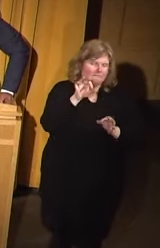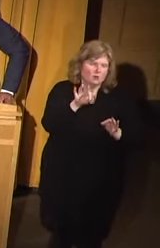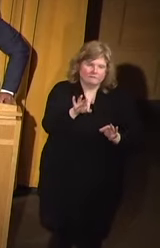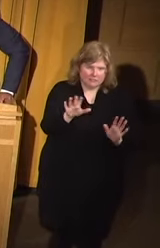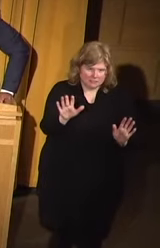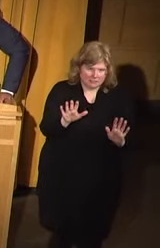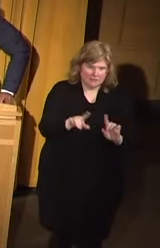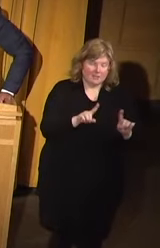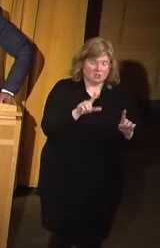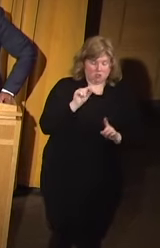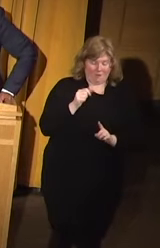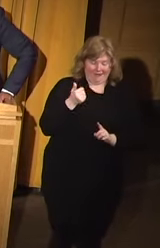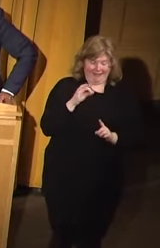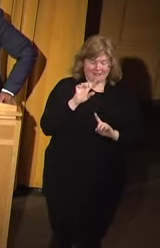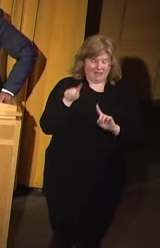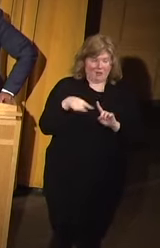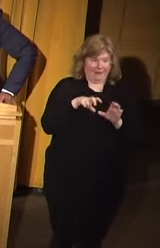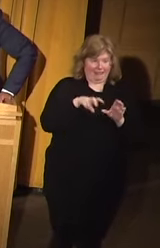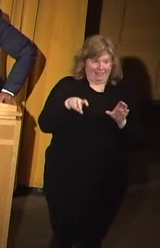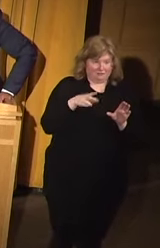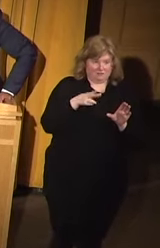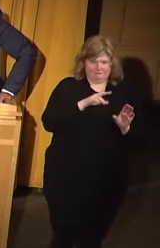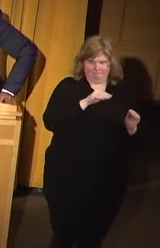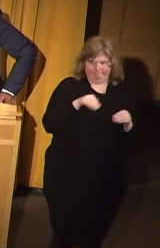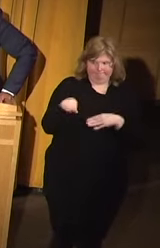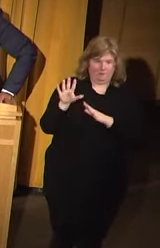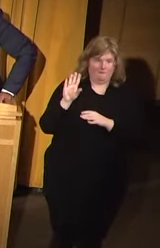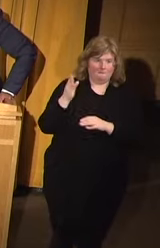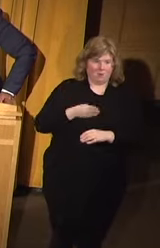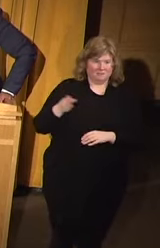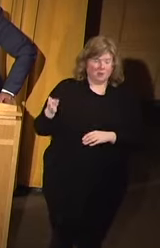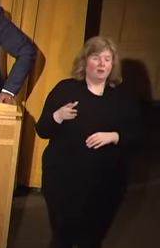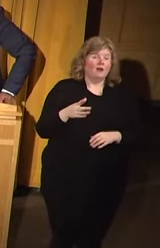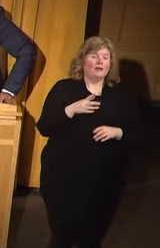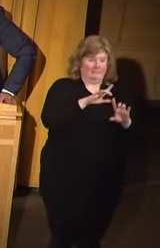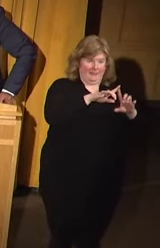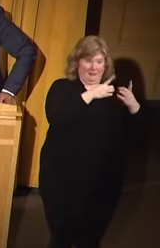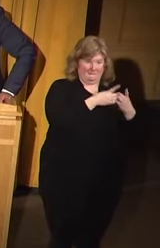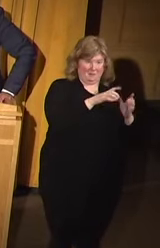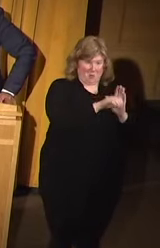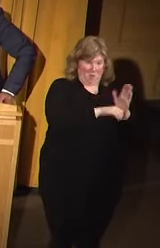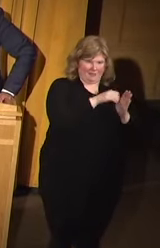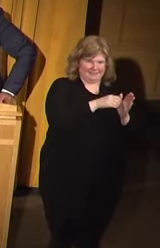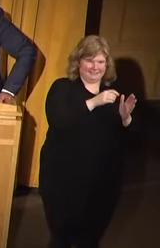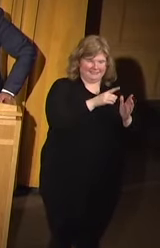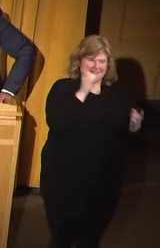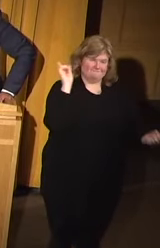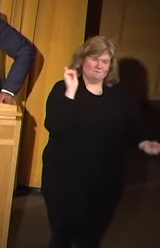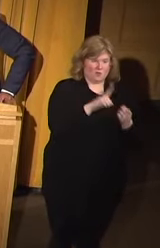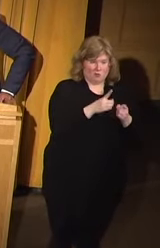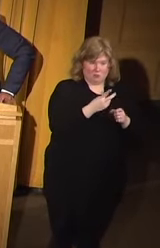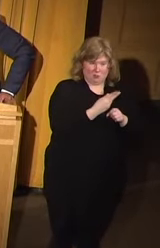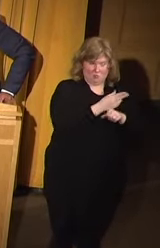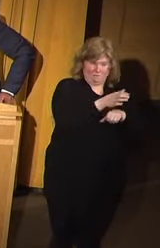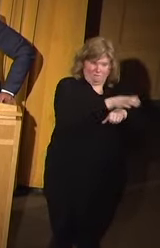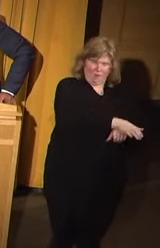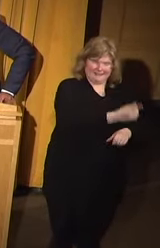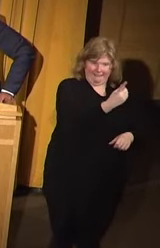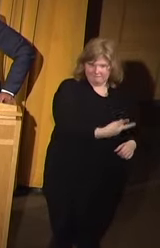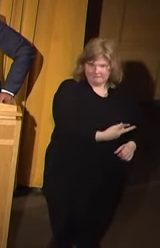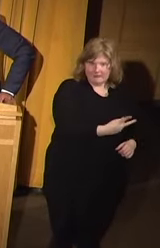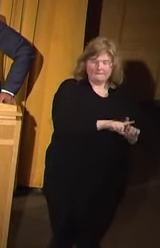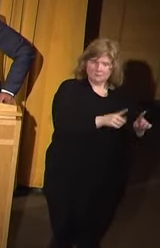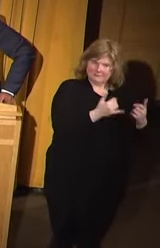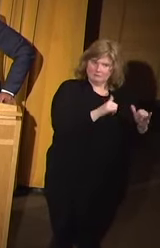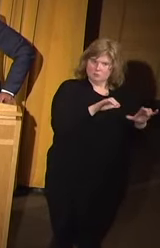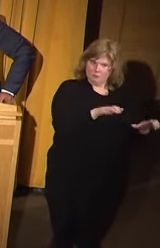but in 2019, when I left to go to Baltimore, the department had cut its use of force in half, but still was out there doing